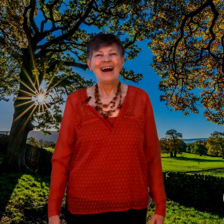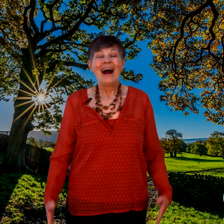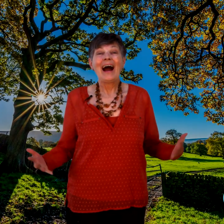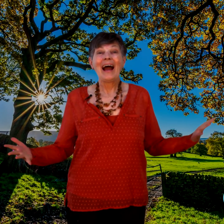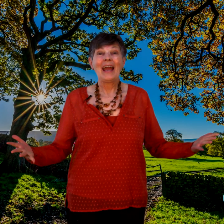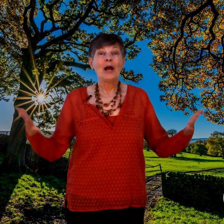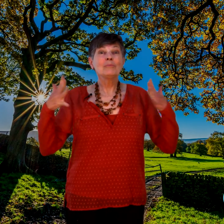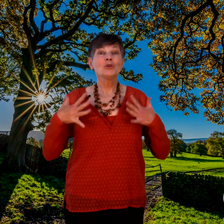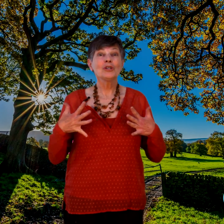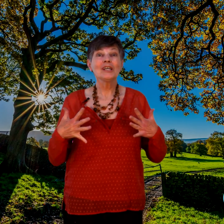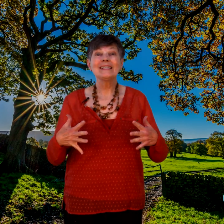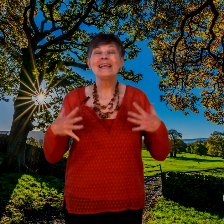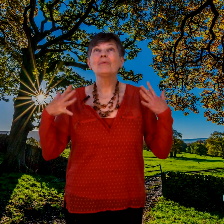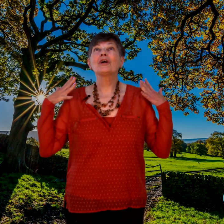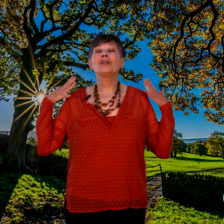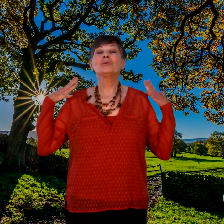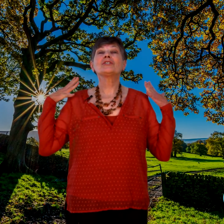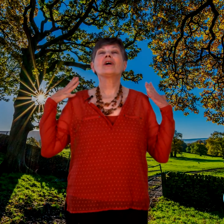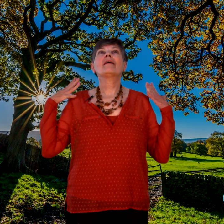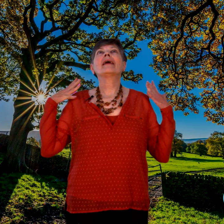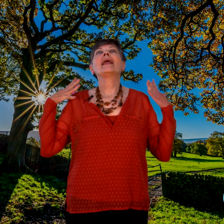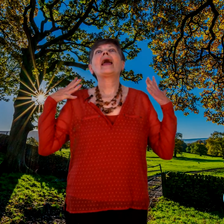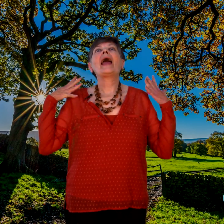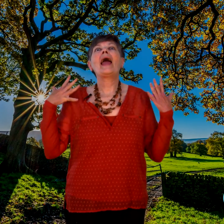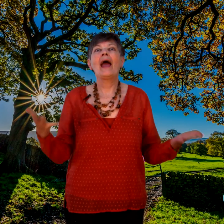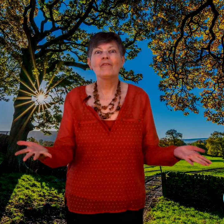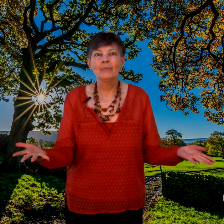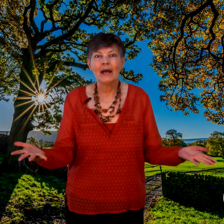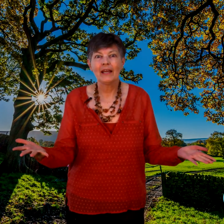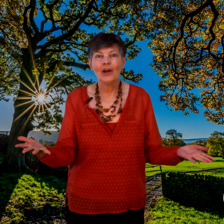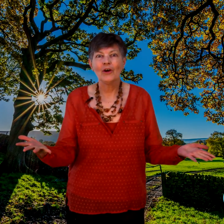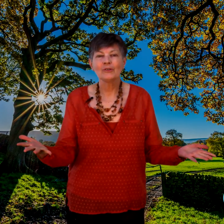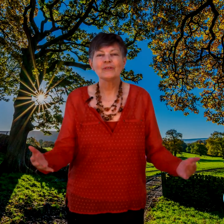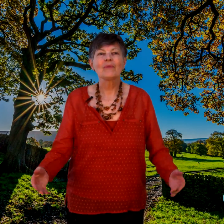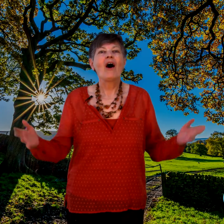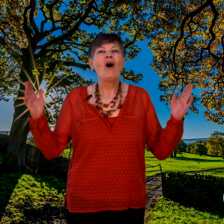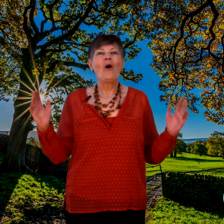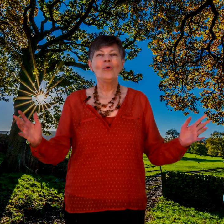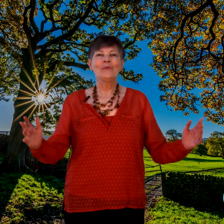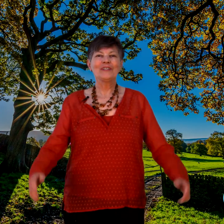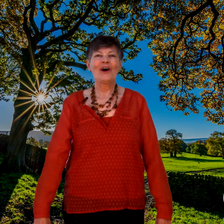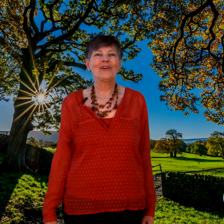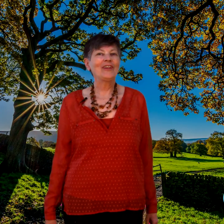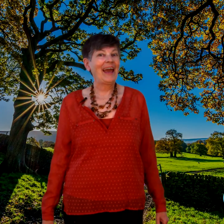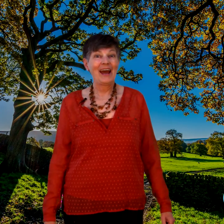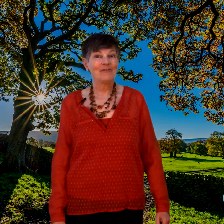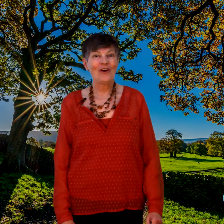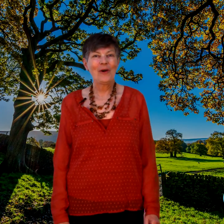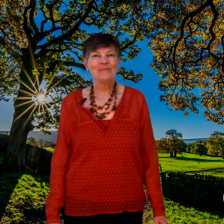Hi, I'm Georgia. Today we're going to do a song that everybody knows. Old Macdonald had a farm.